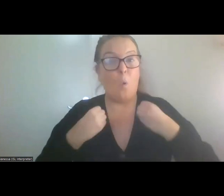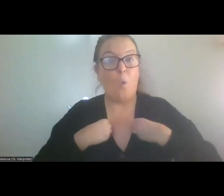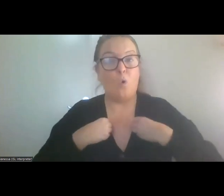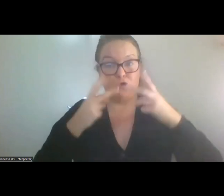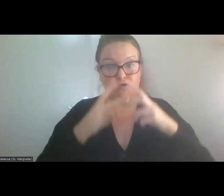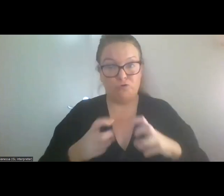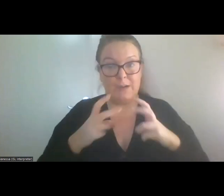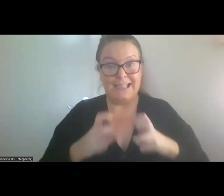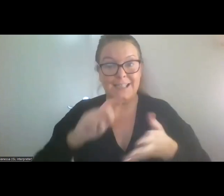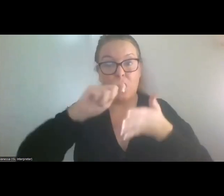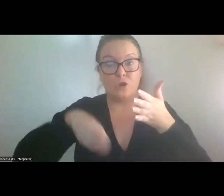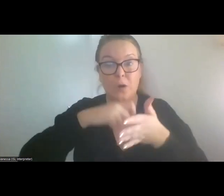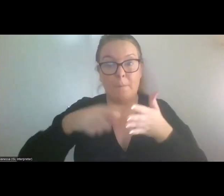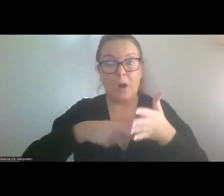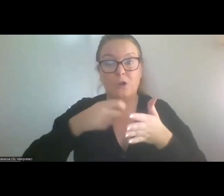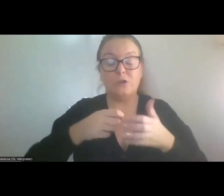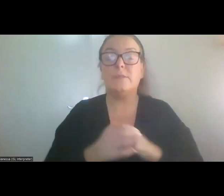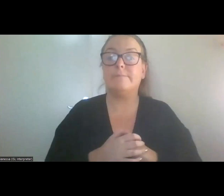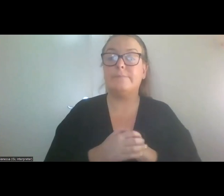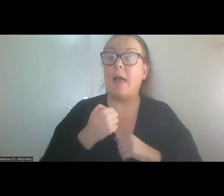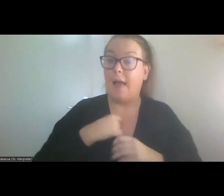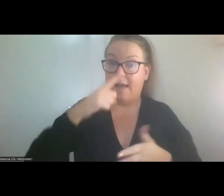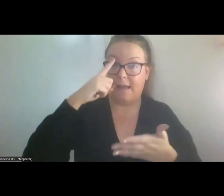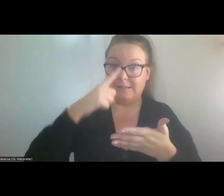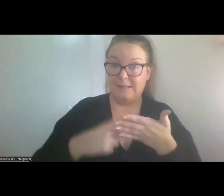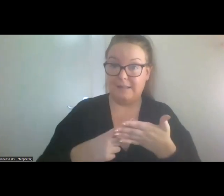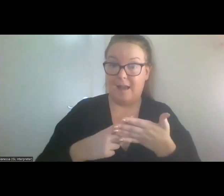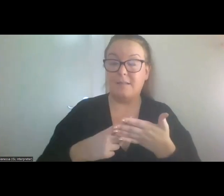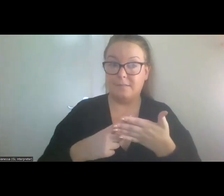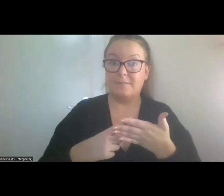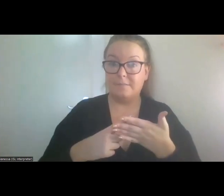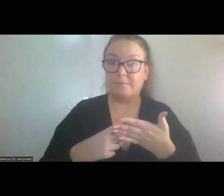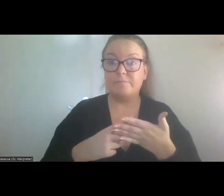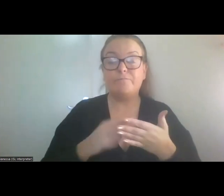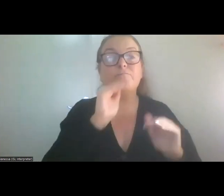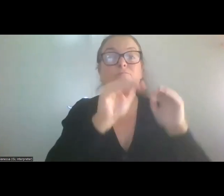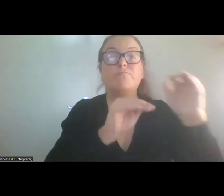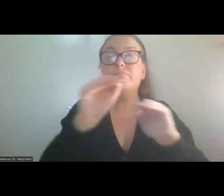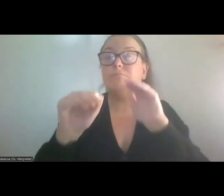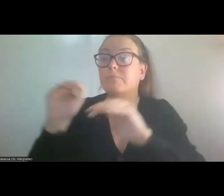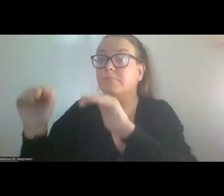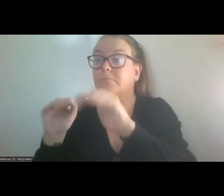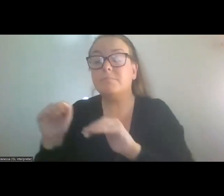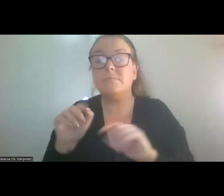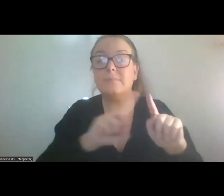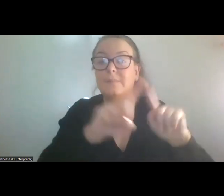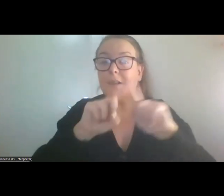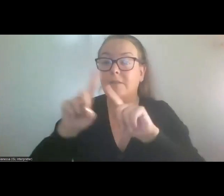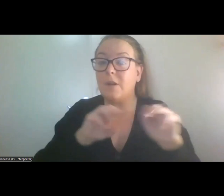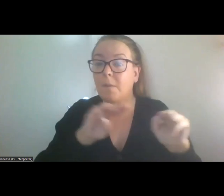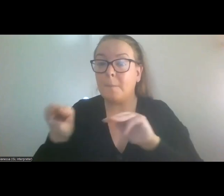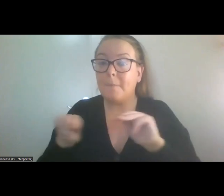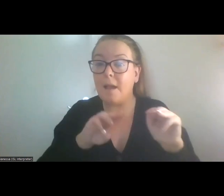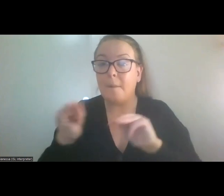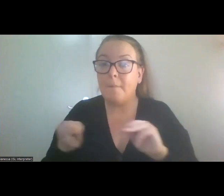I decided I would seek people deep into their